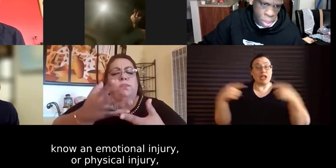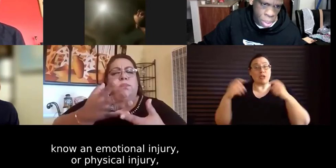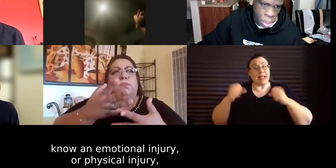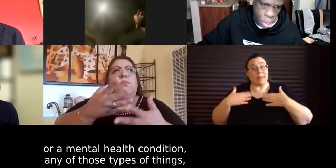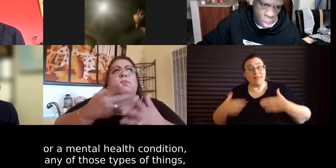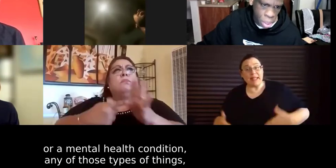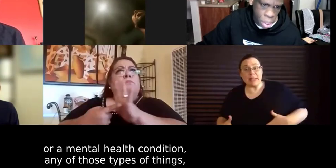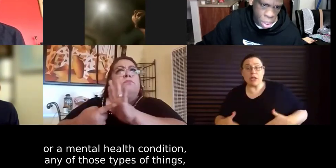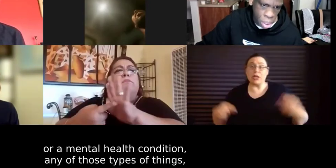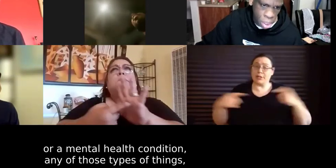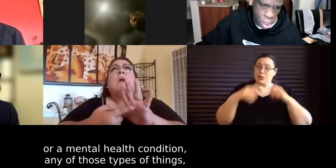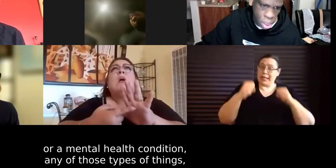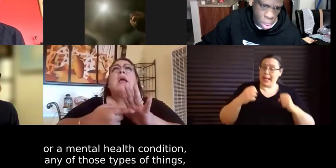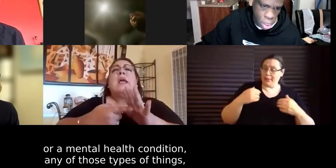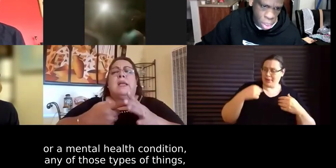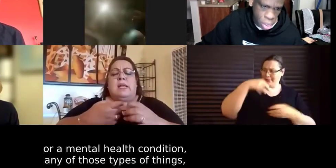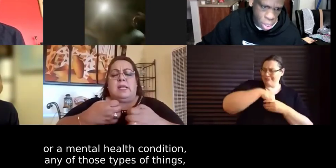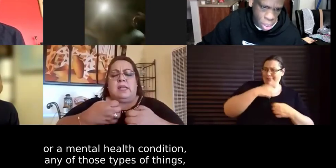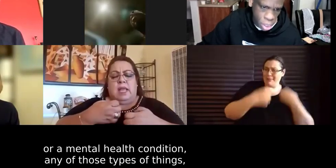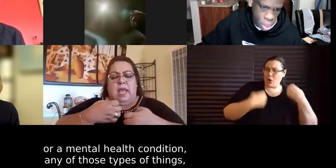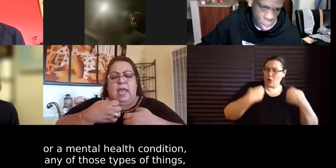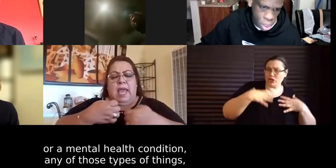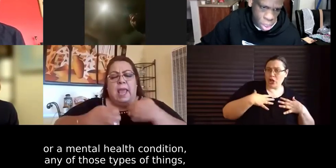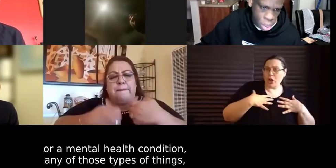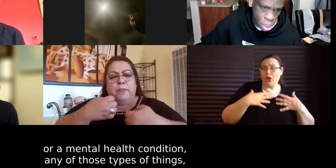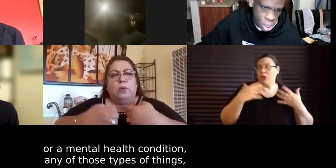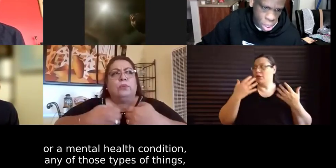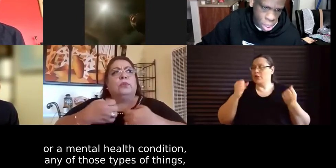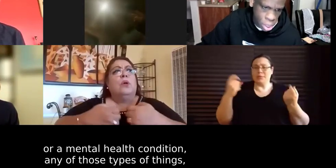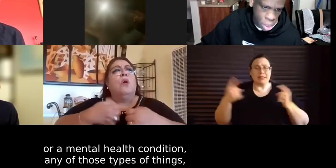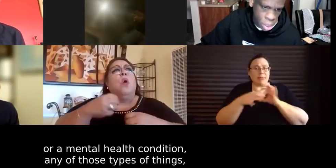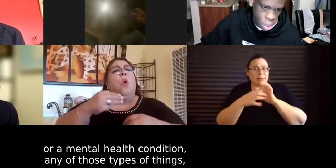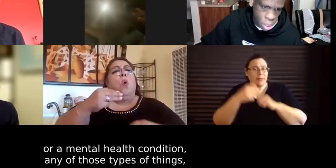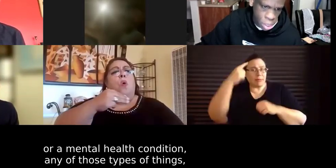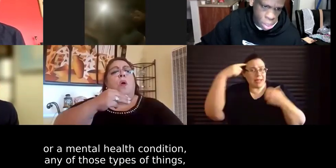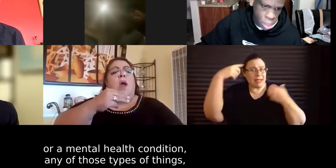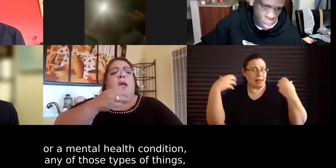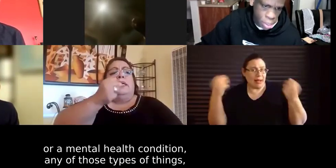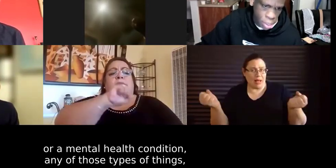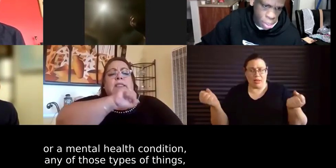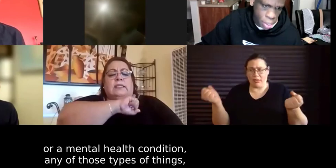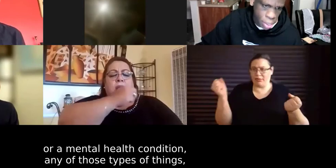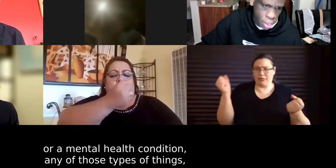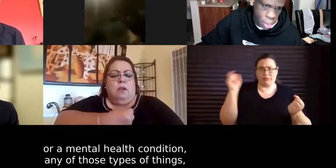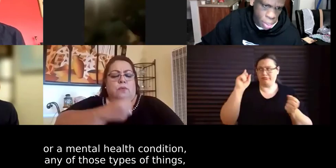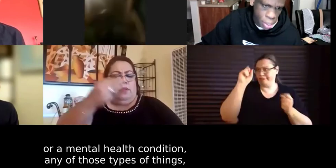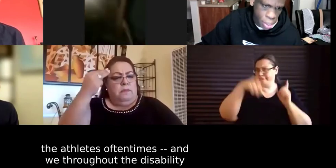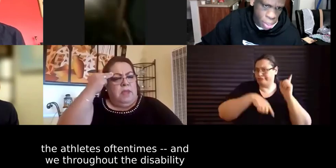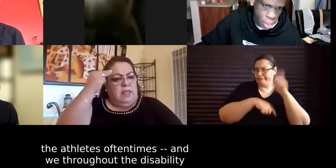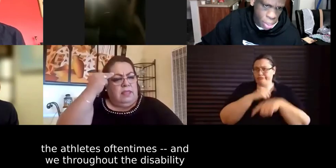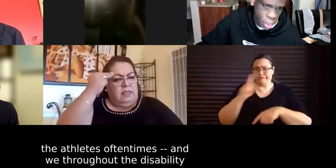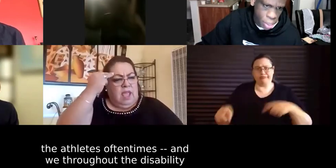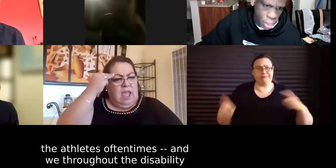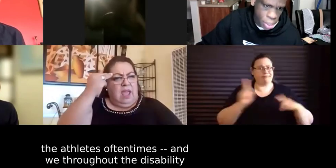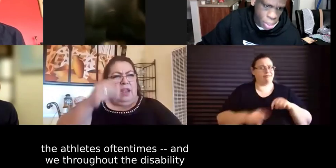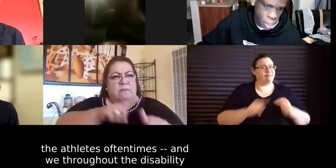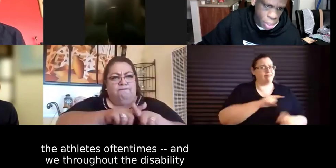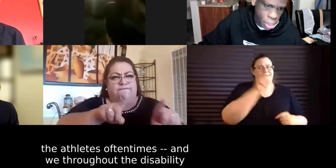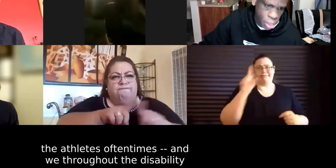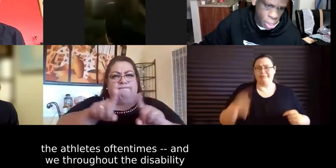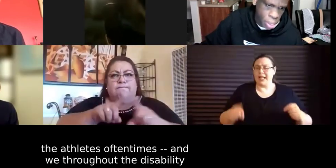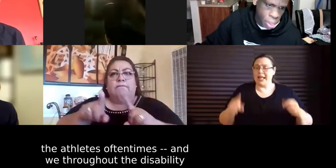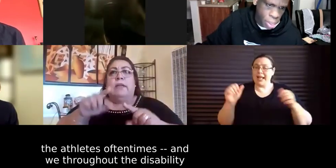um or a mental health condition any of those types of things the athletes